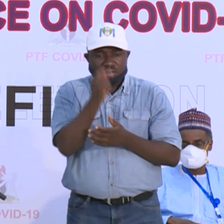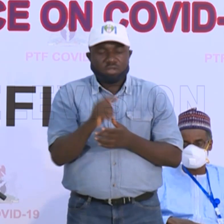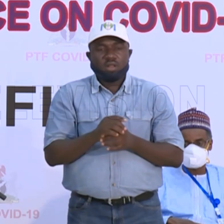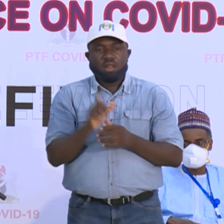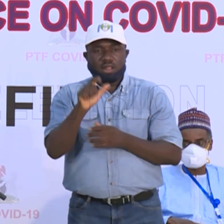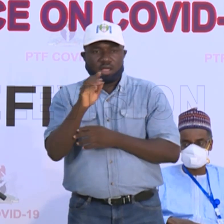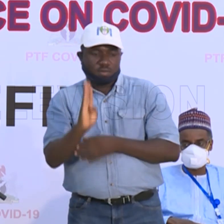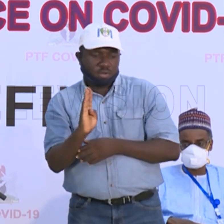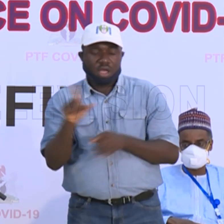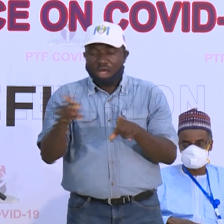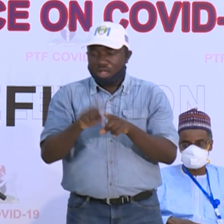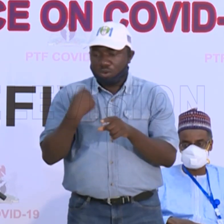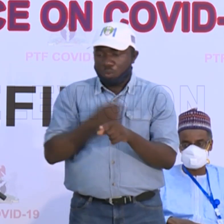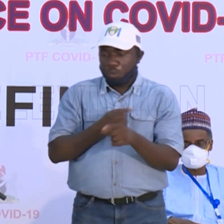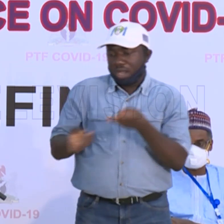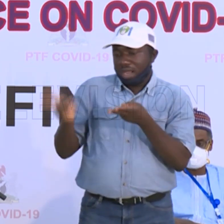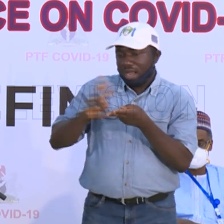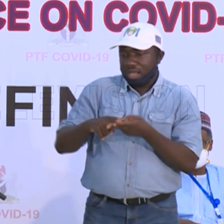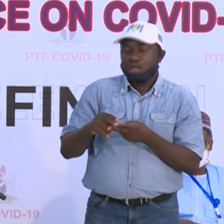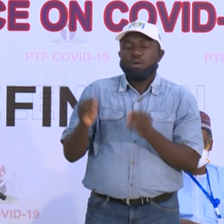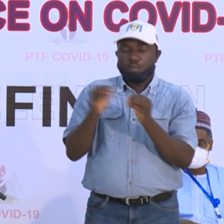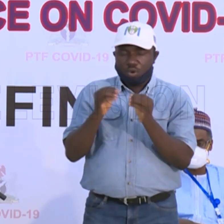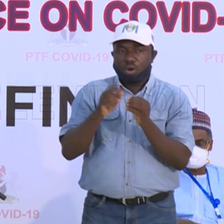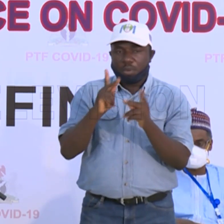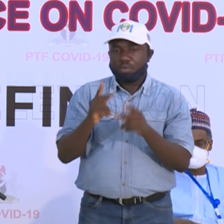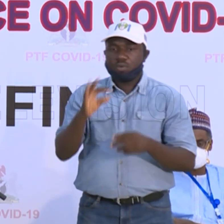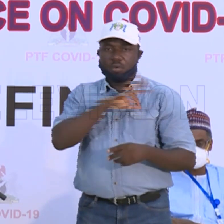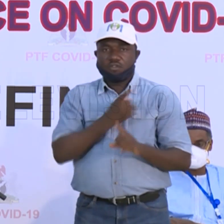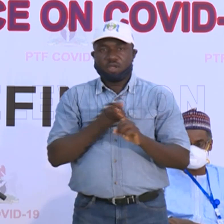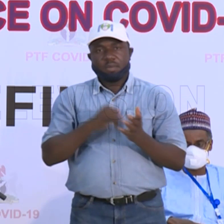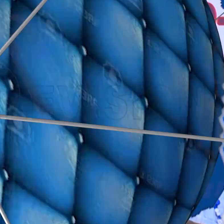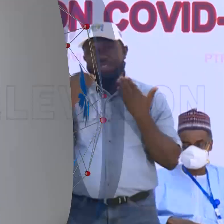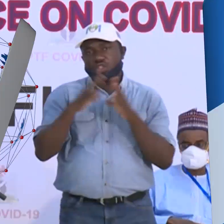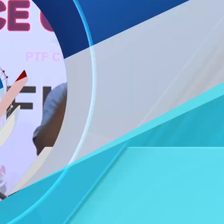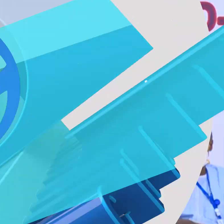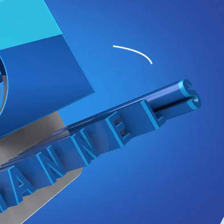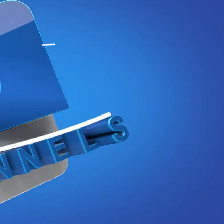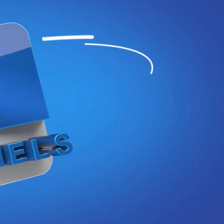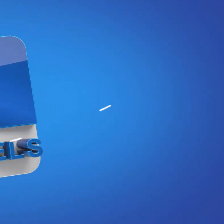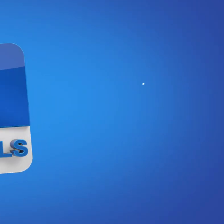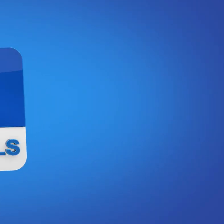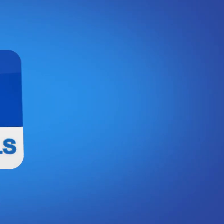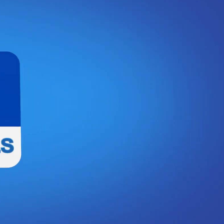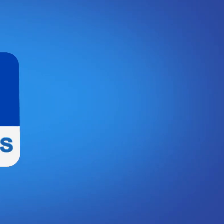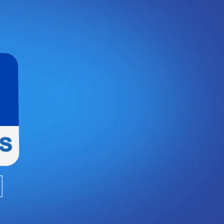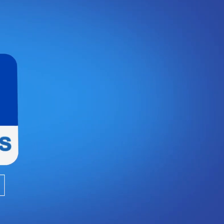increase our capacity, we'll open that up to a lot more people. So thank you very much. Thank you.